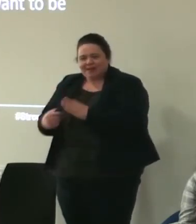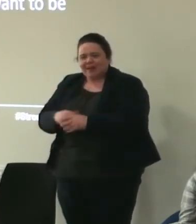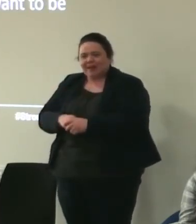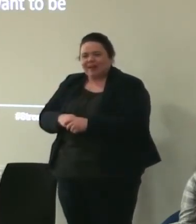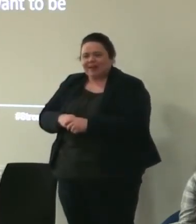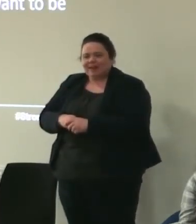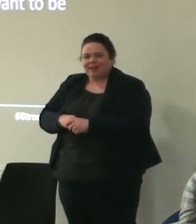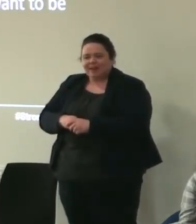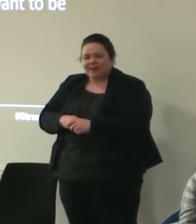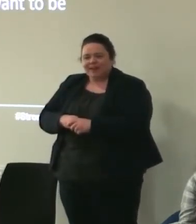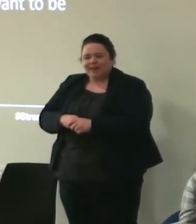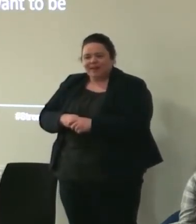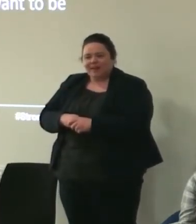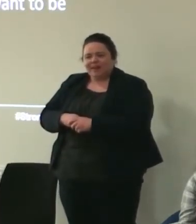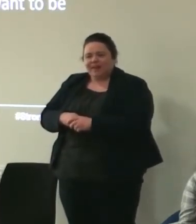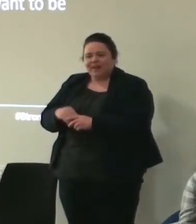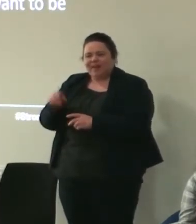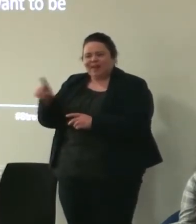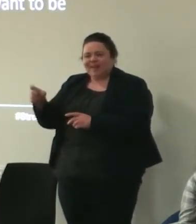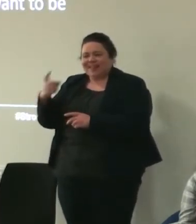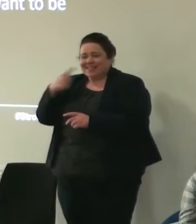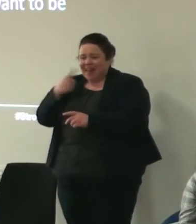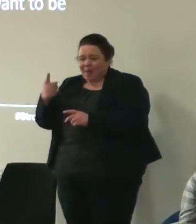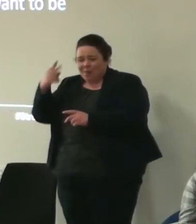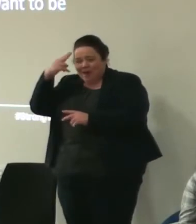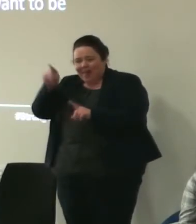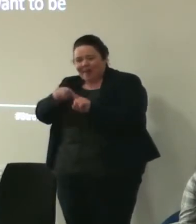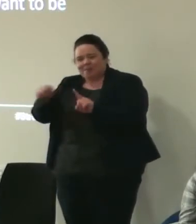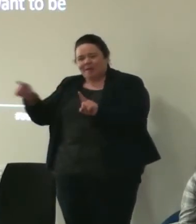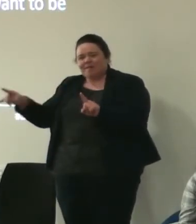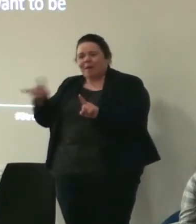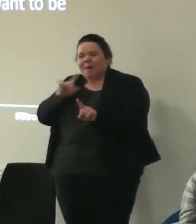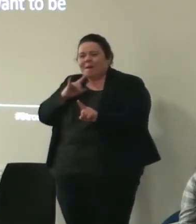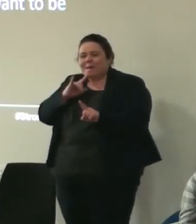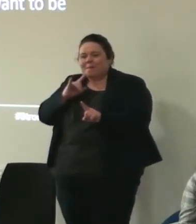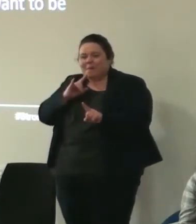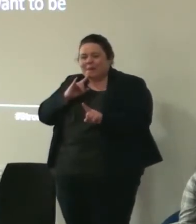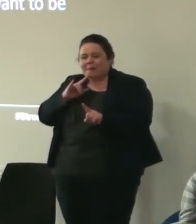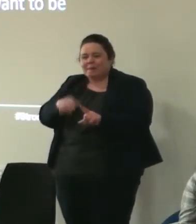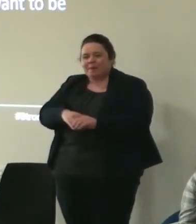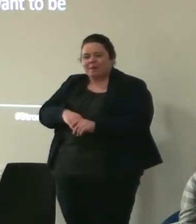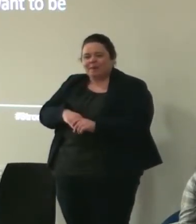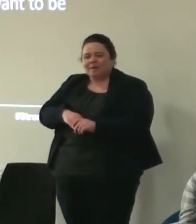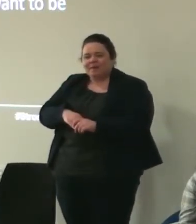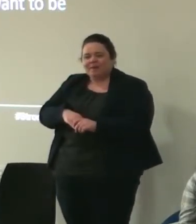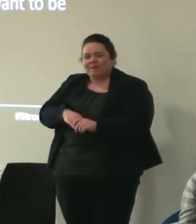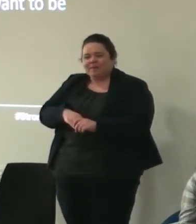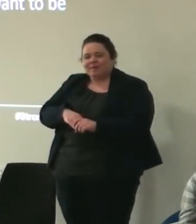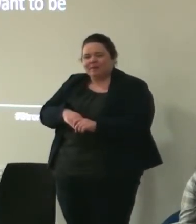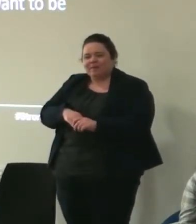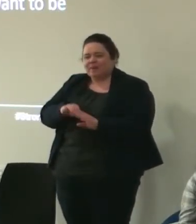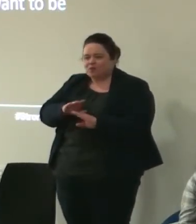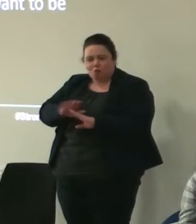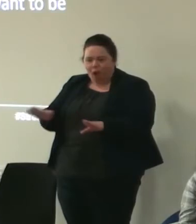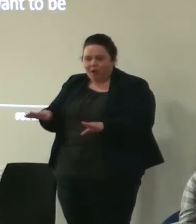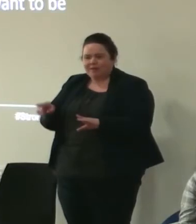to the young people is not for you to